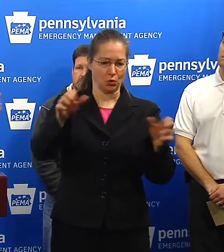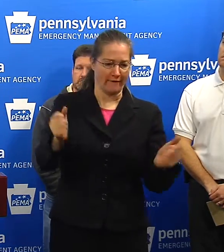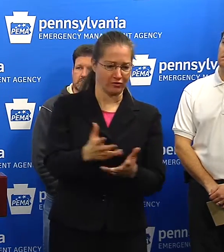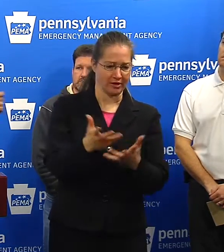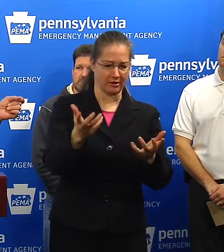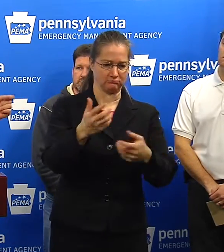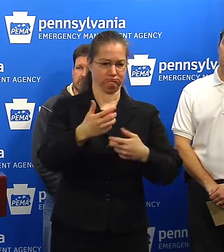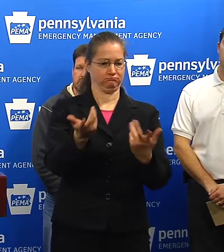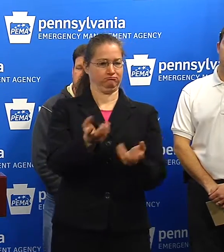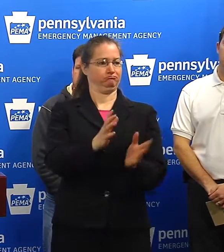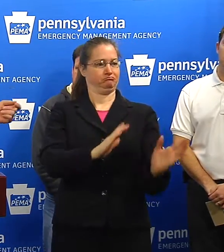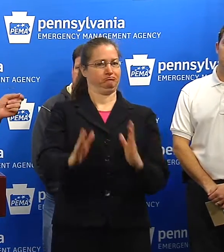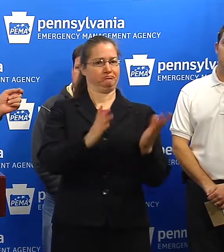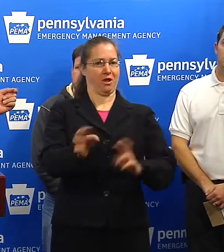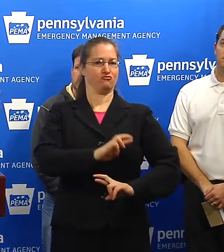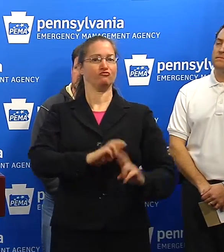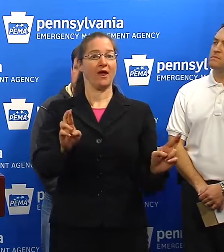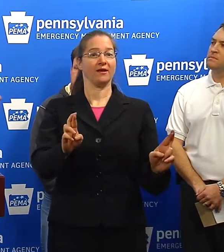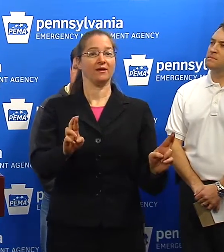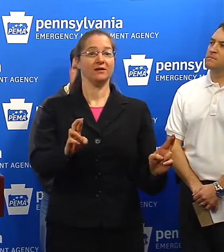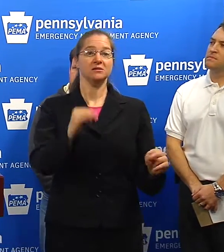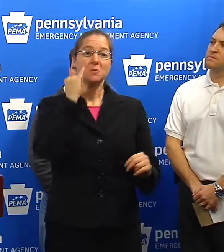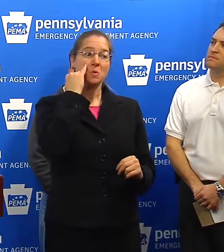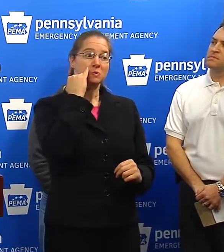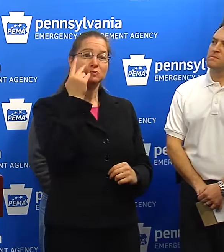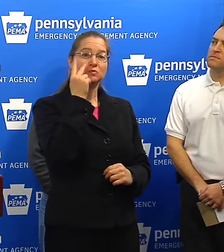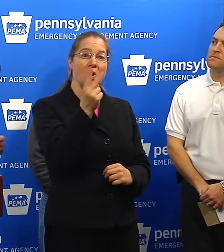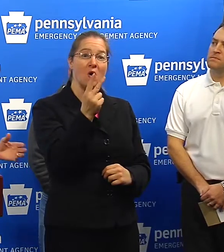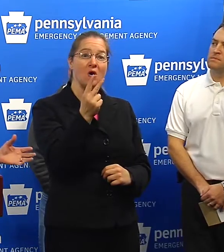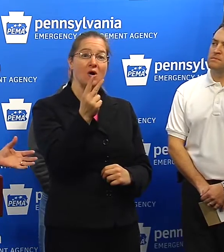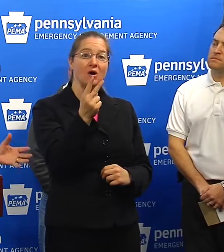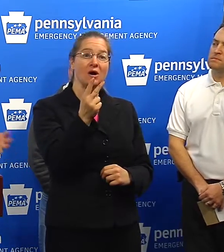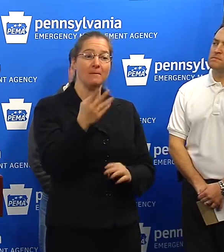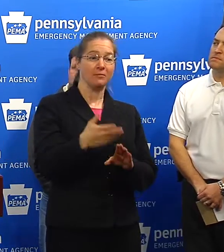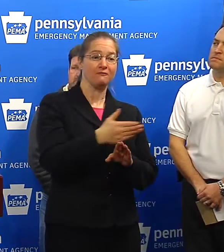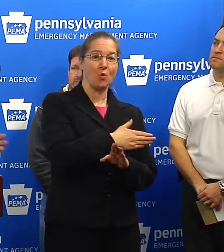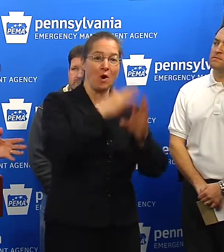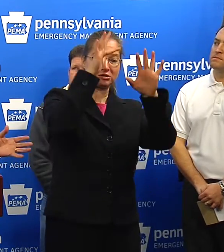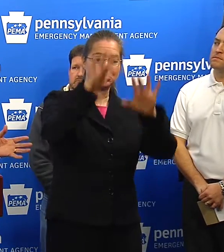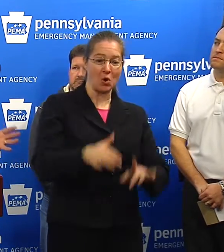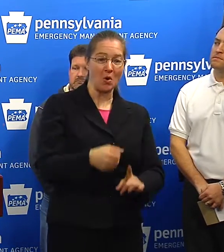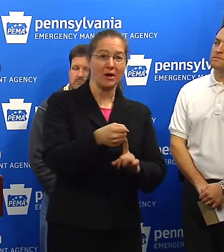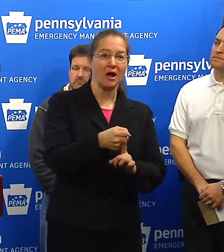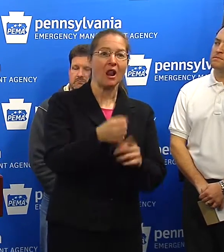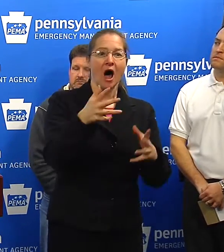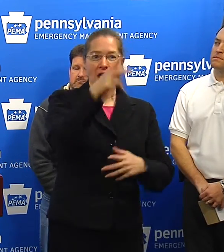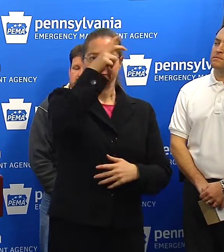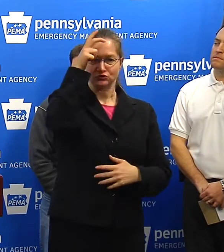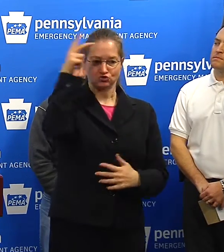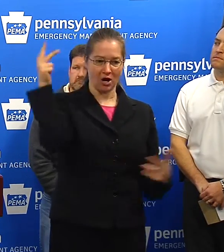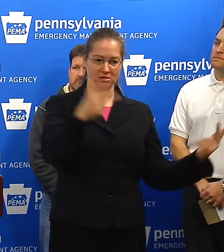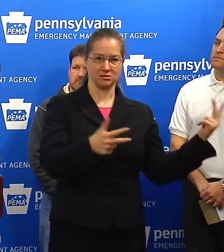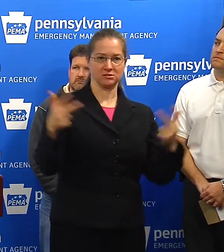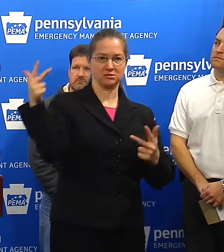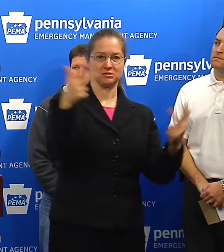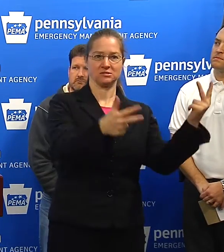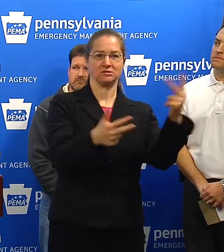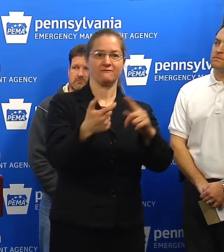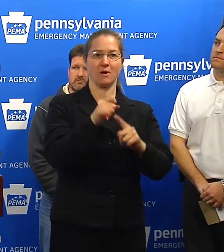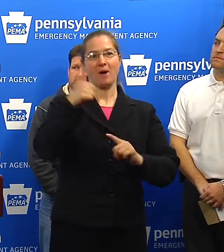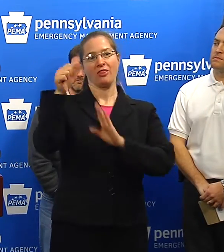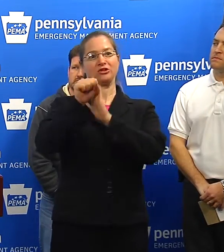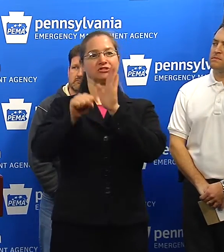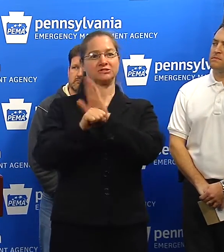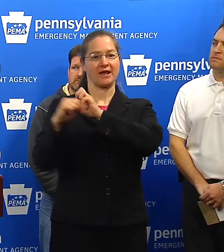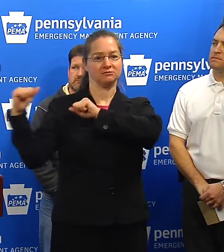And if you saw before the snowstorm on the interstates and the turnpike, there were a lot of trucks coming into the state from out of